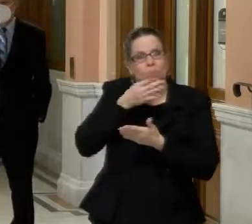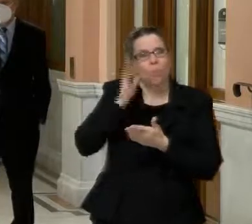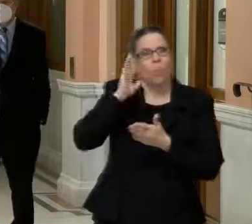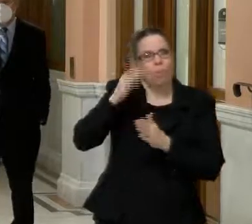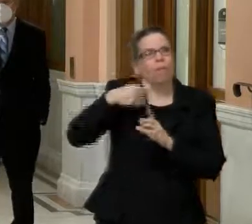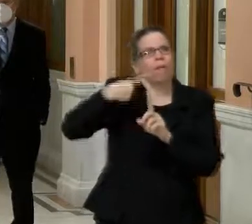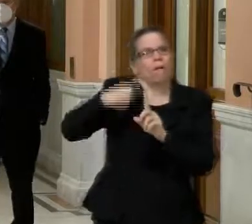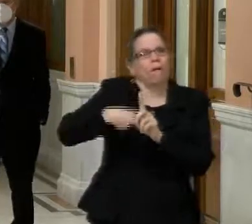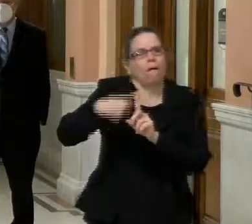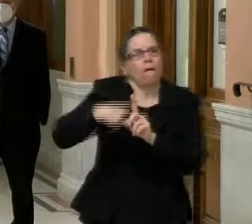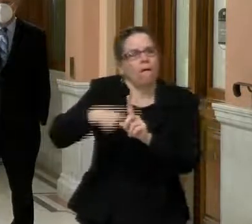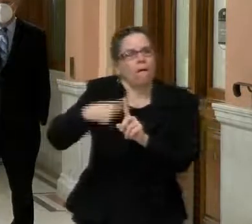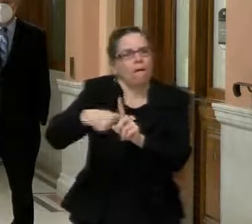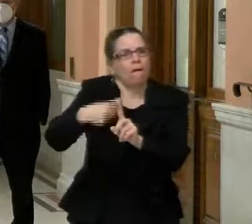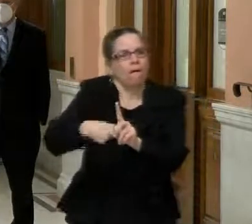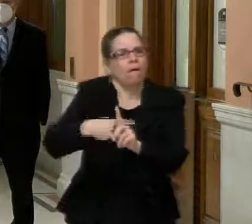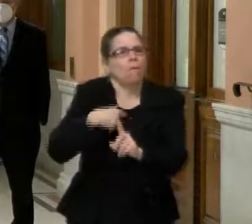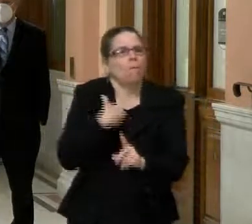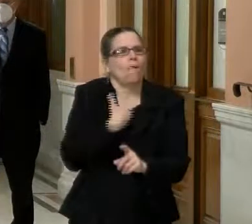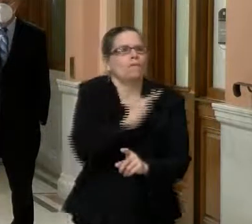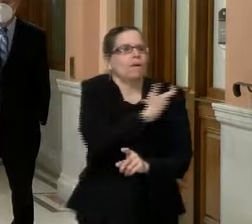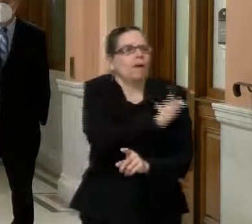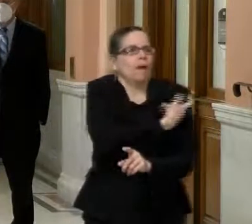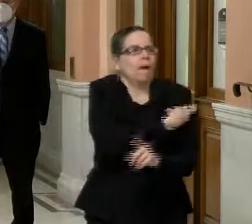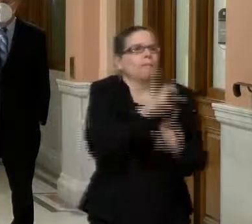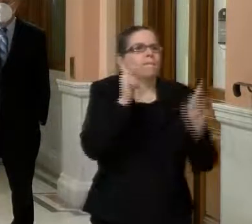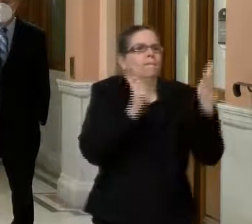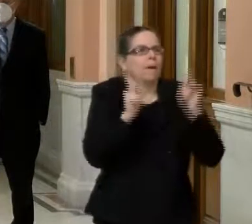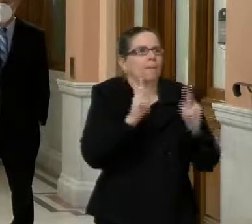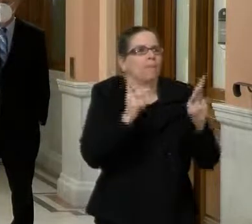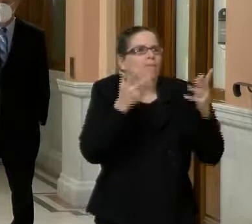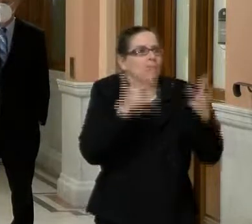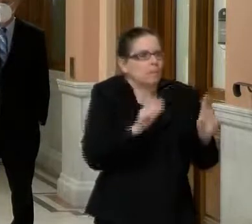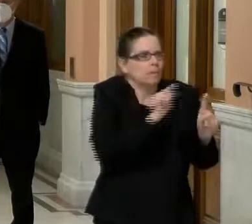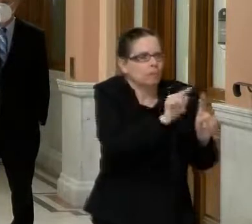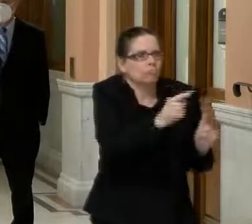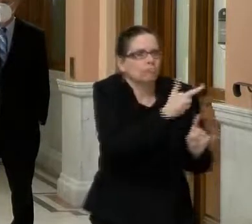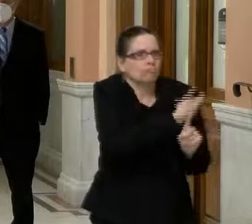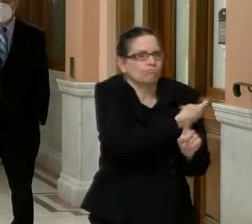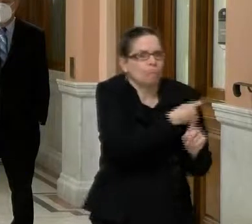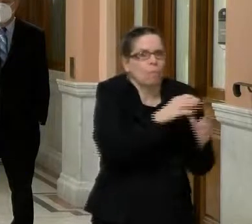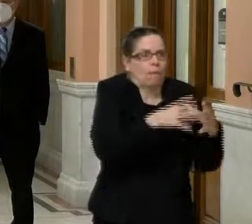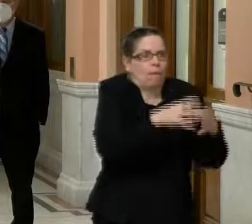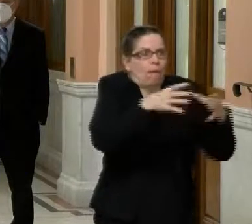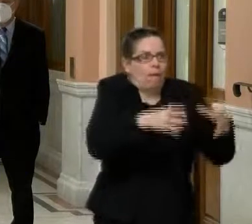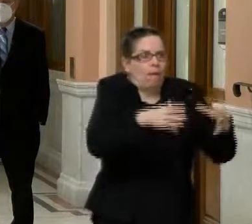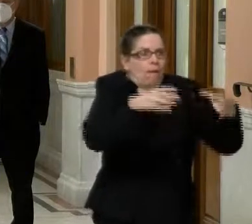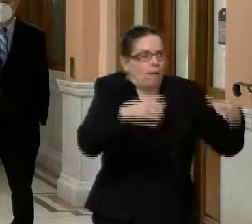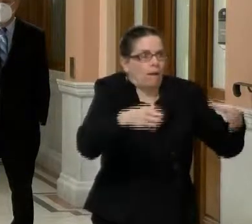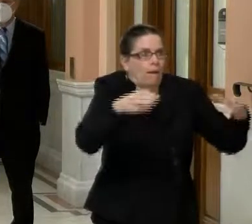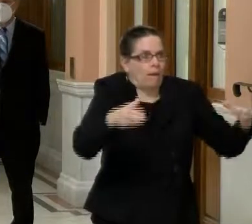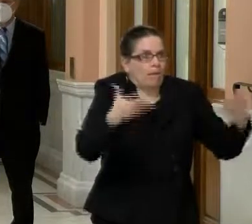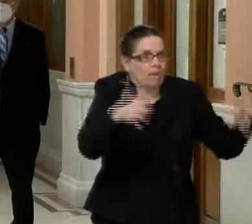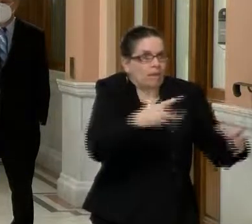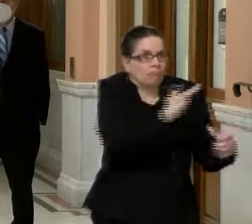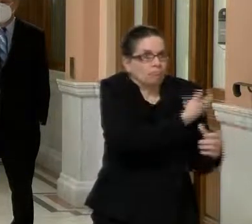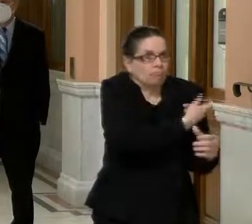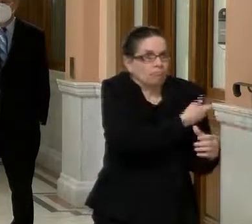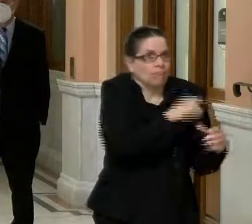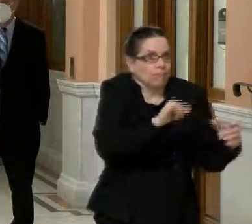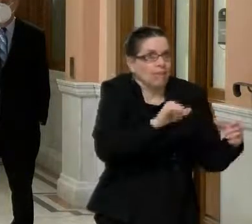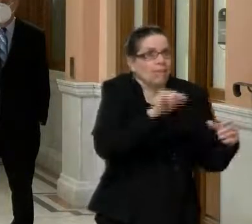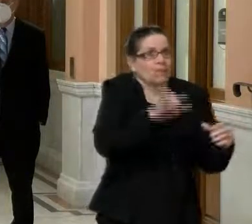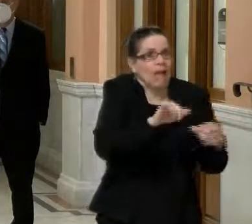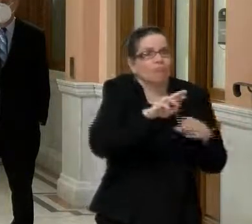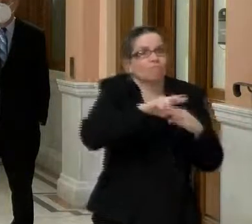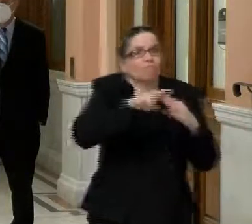you know, widening the number of people who have that. And again, you, it's hard to draw a conclusion from one number, but if you